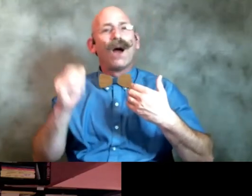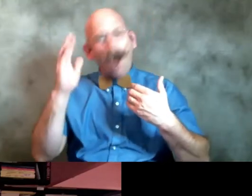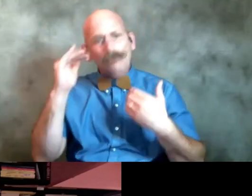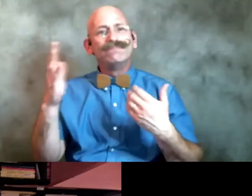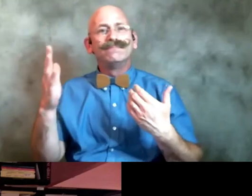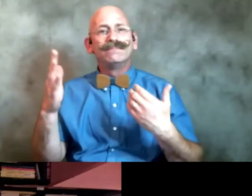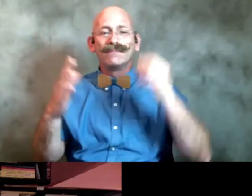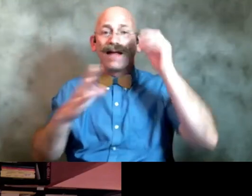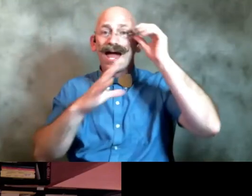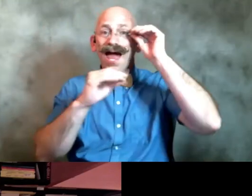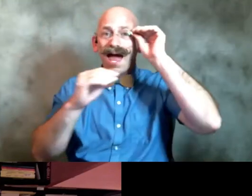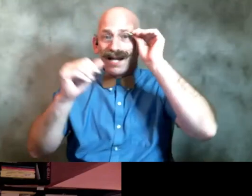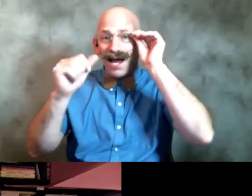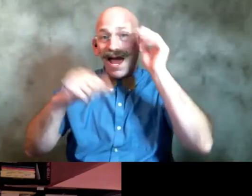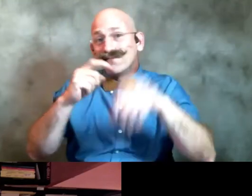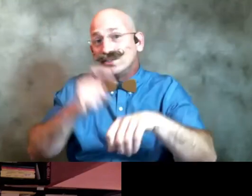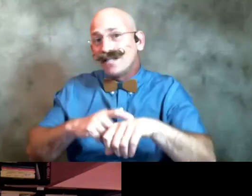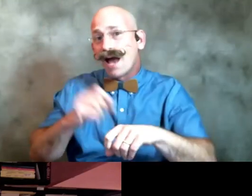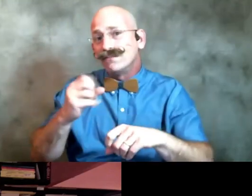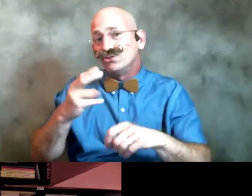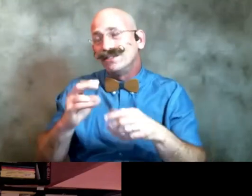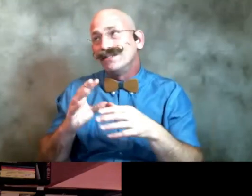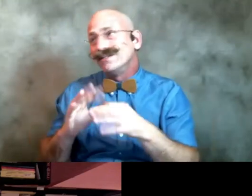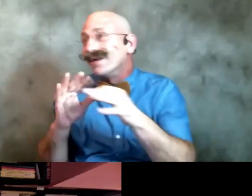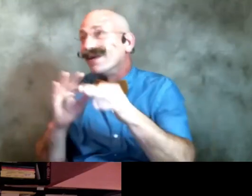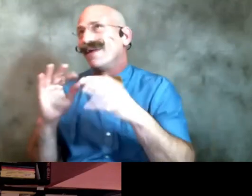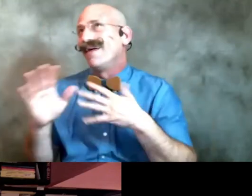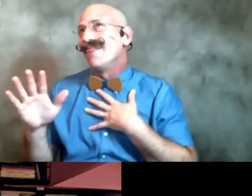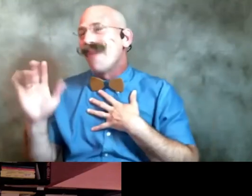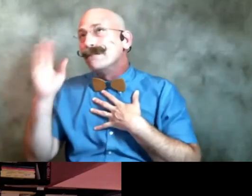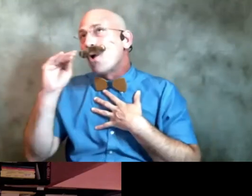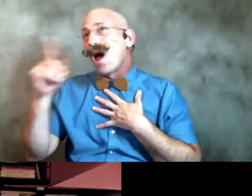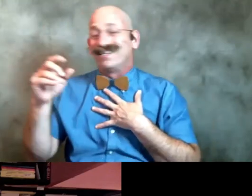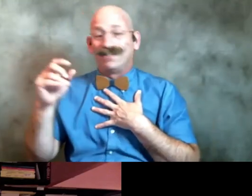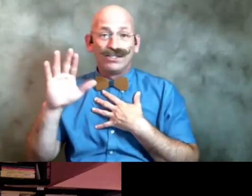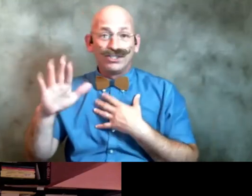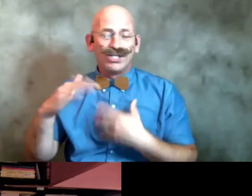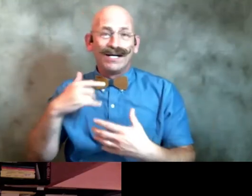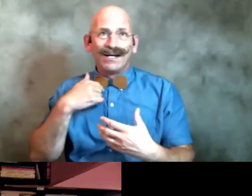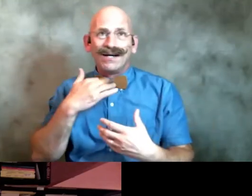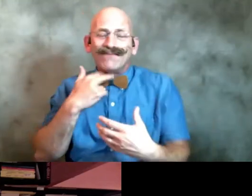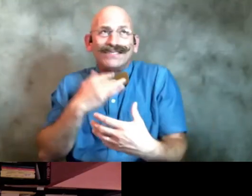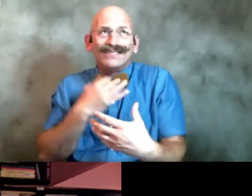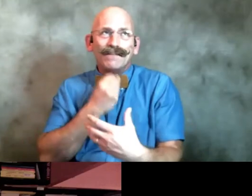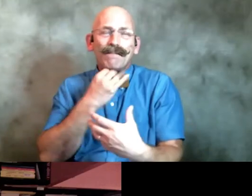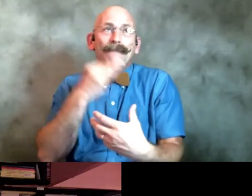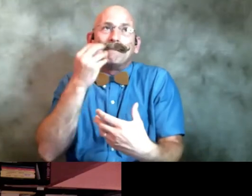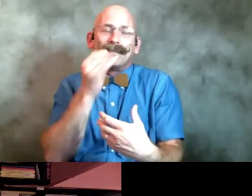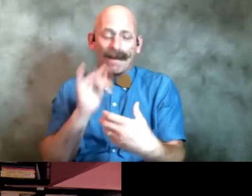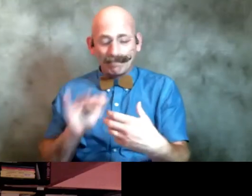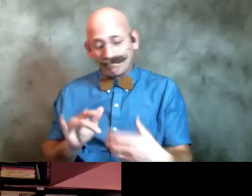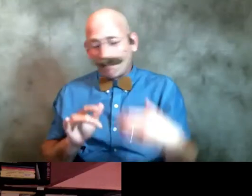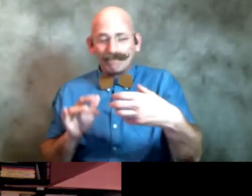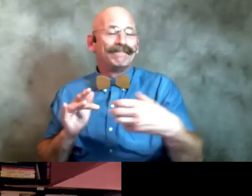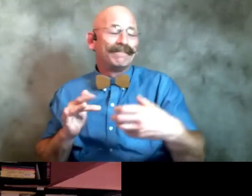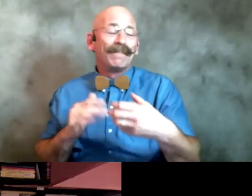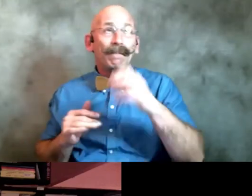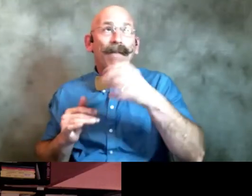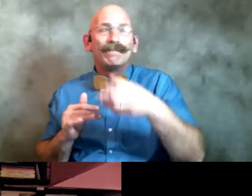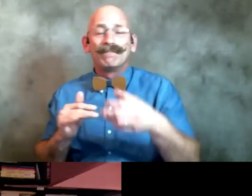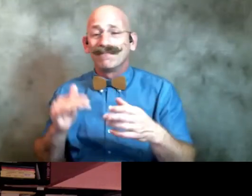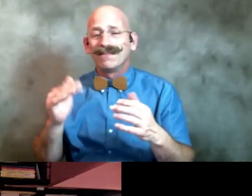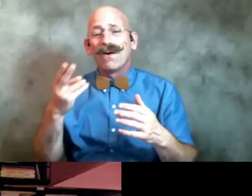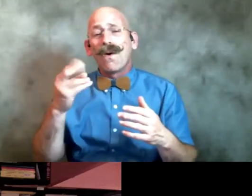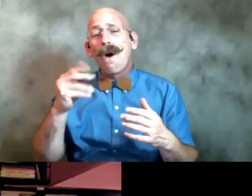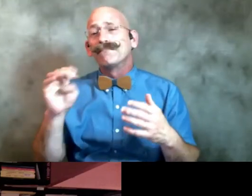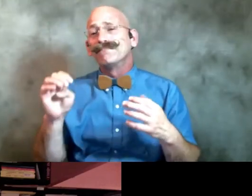named the boy little bells in her voice joined the ice cubes in her glass in a clink of hope hope